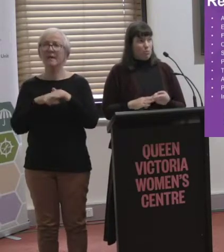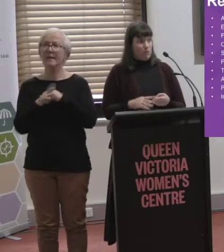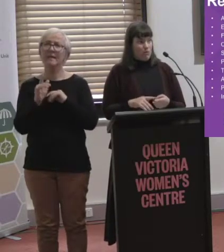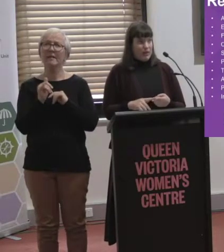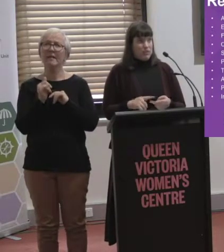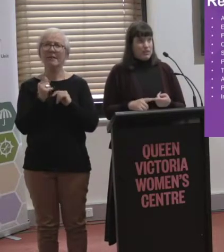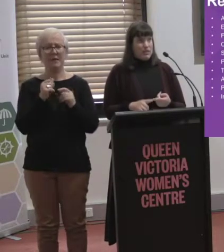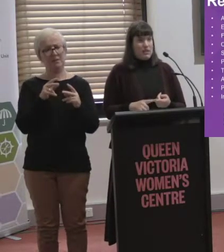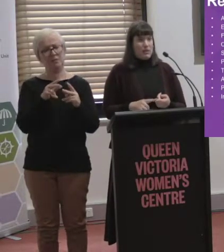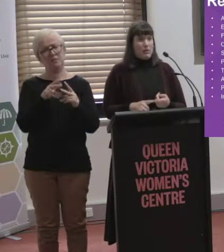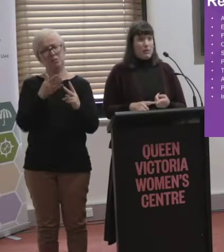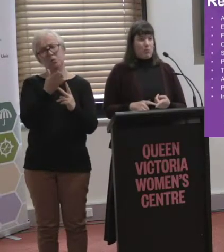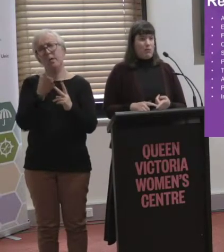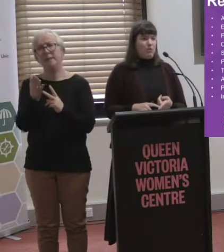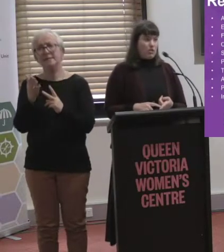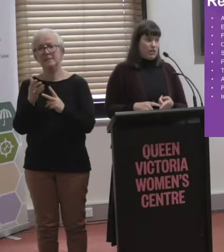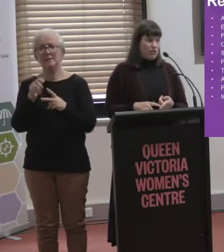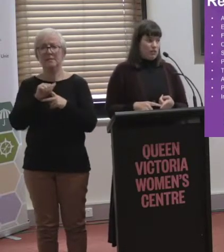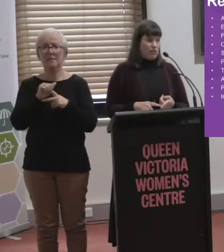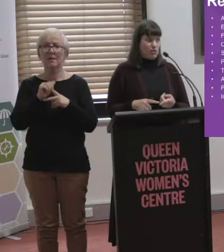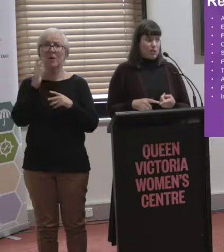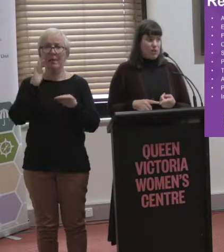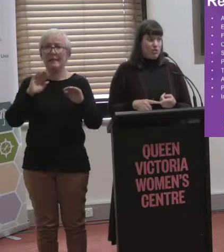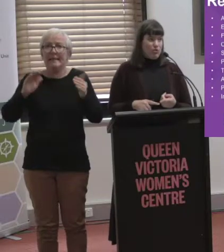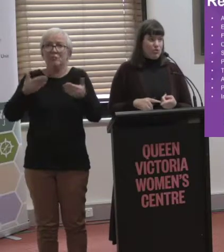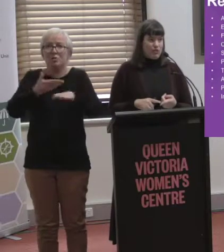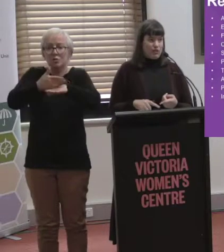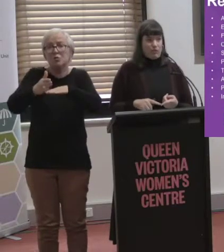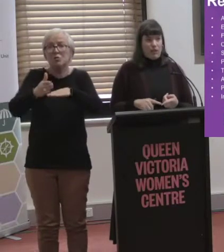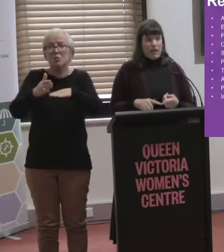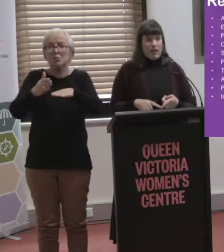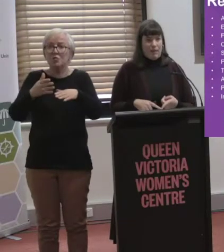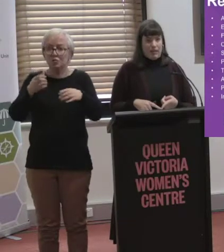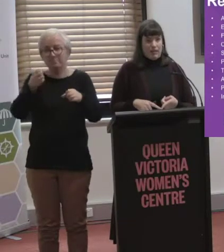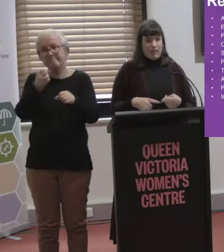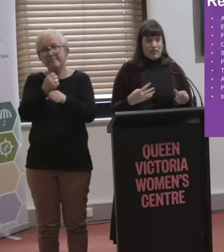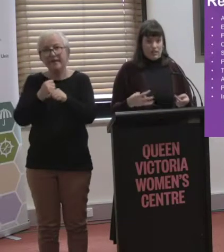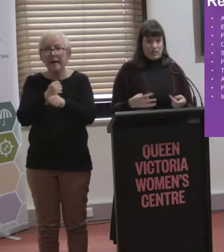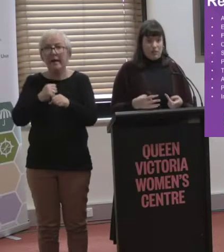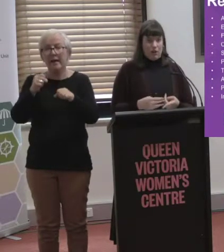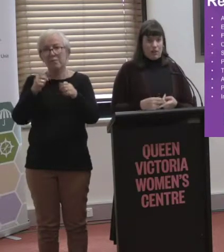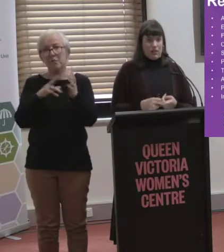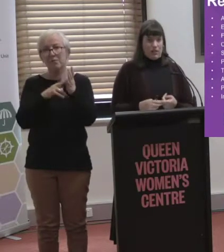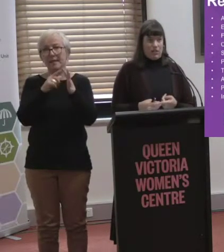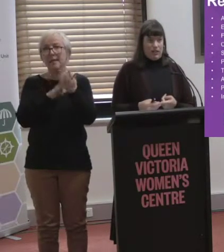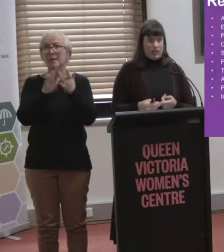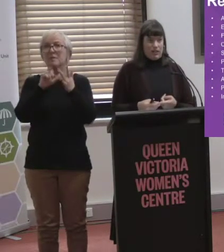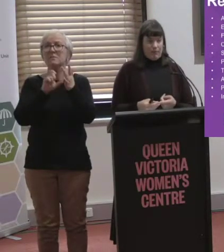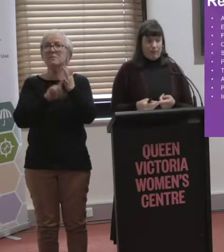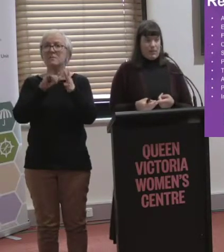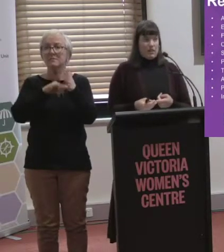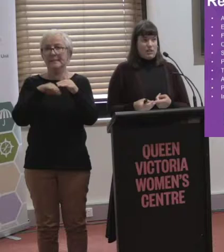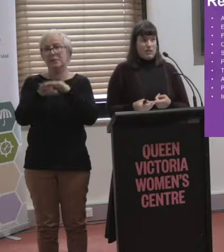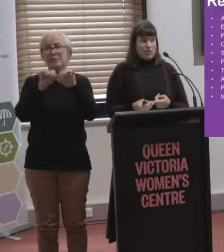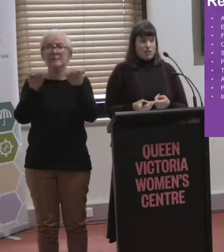two different ways. One is when you're introducing new infrastructure or vehicles into the system, obviously you need